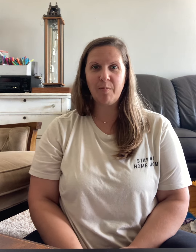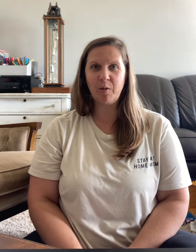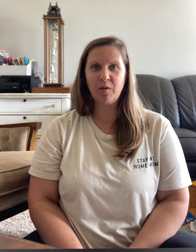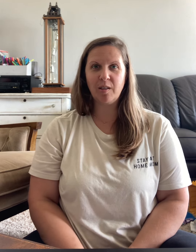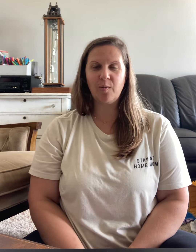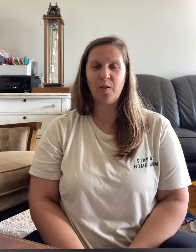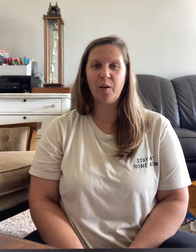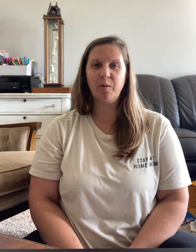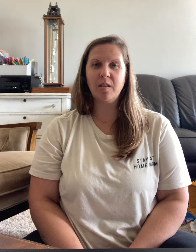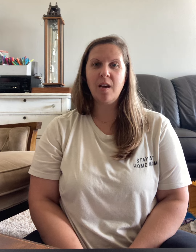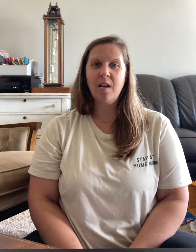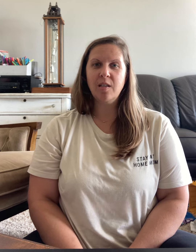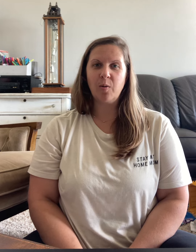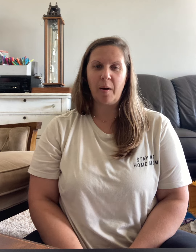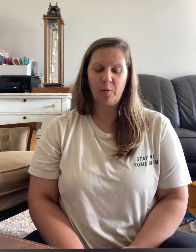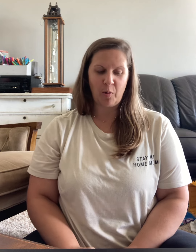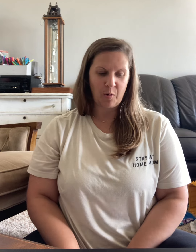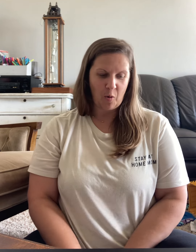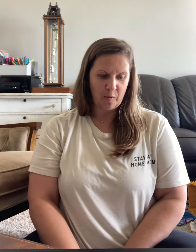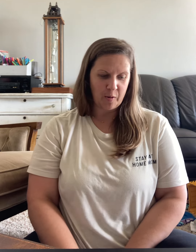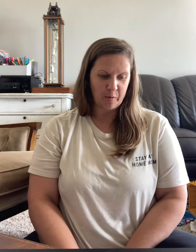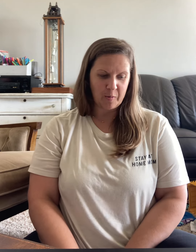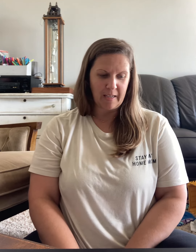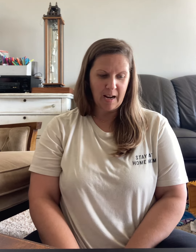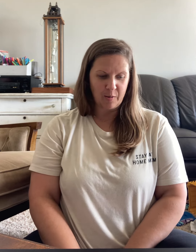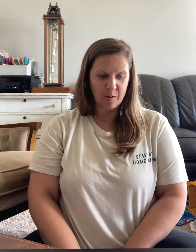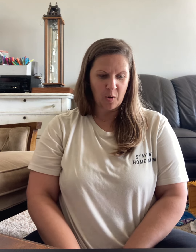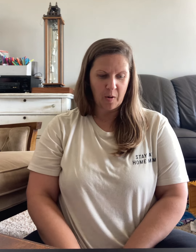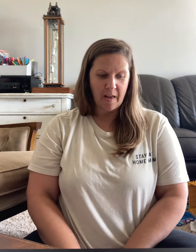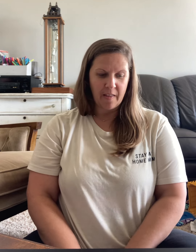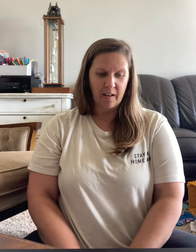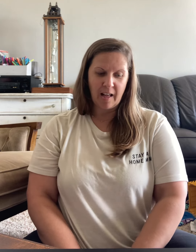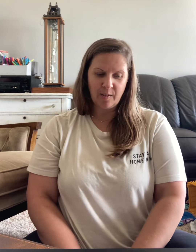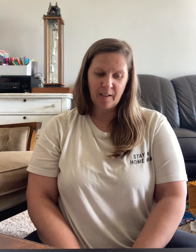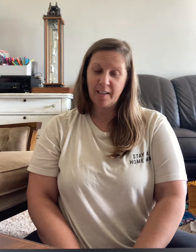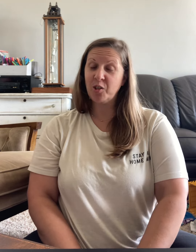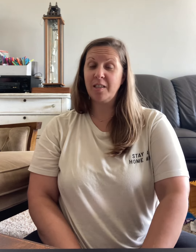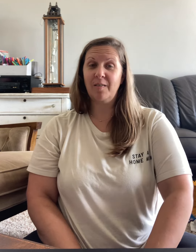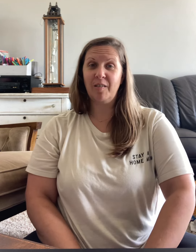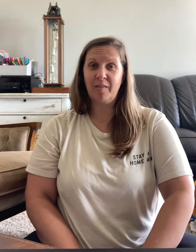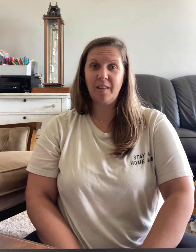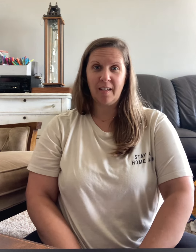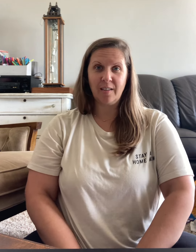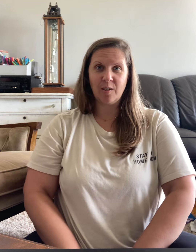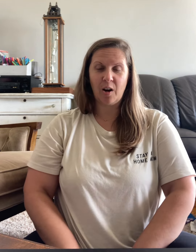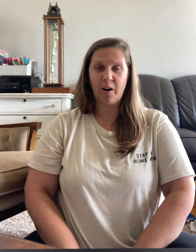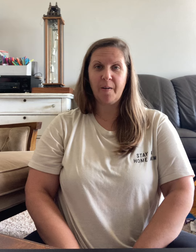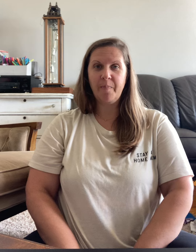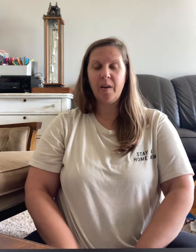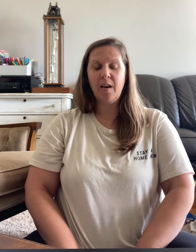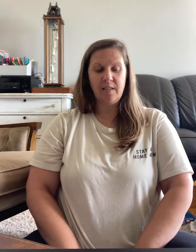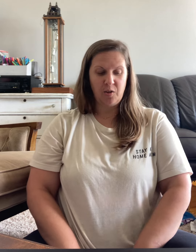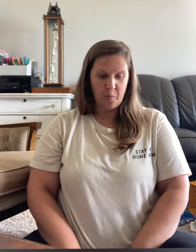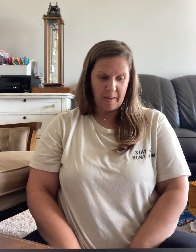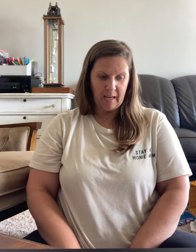motions for those so I will go over those right now so the classifications of living things are domain